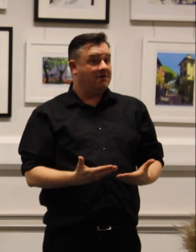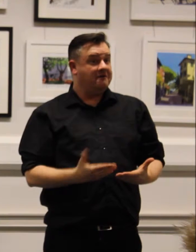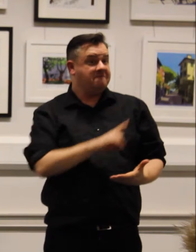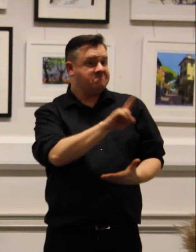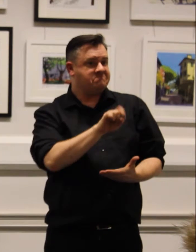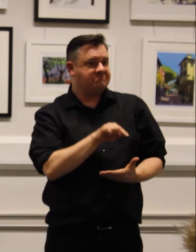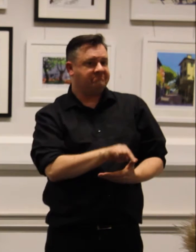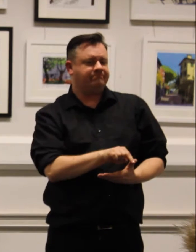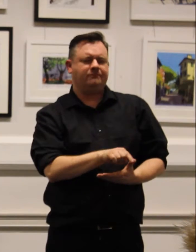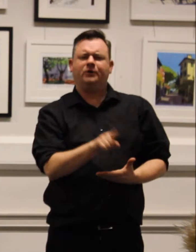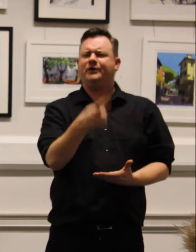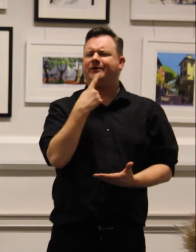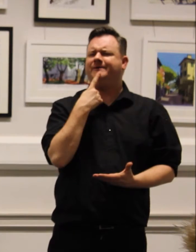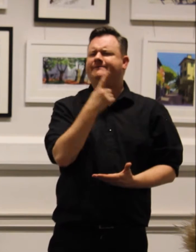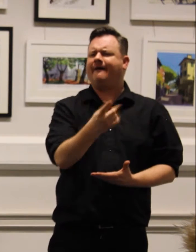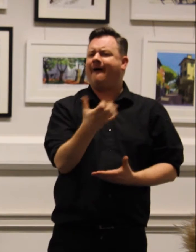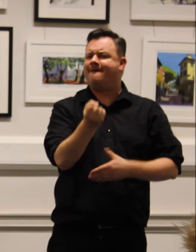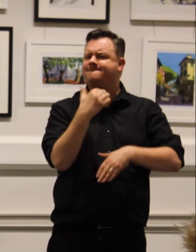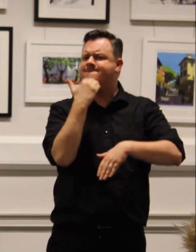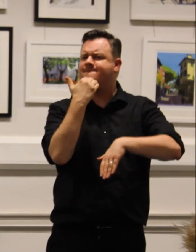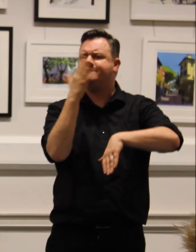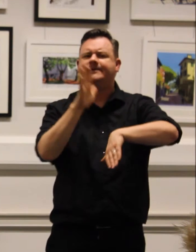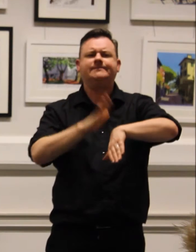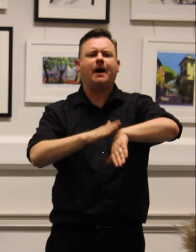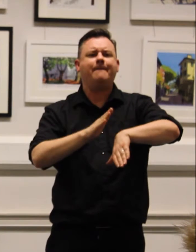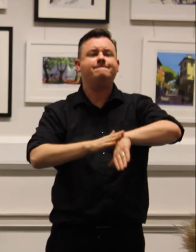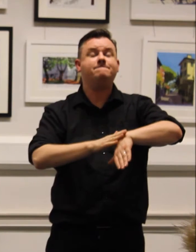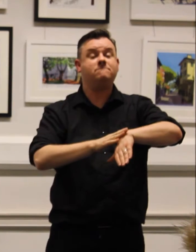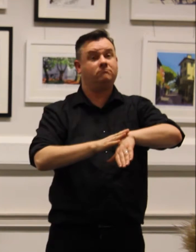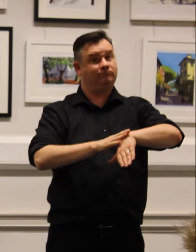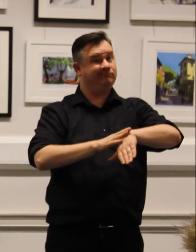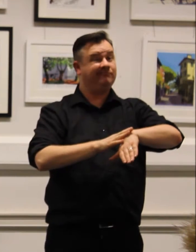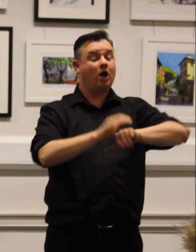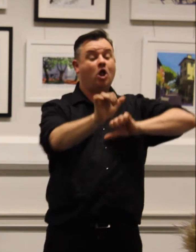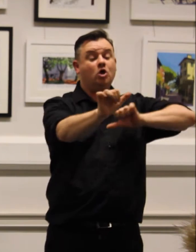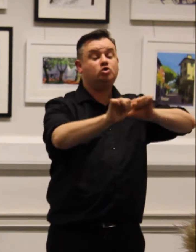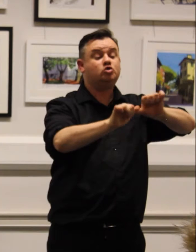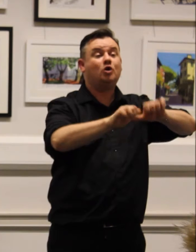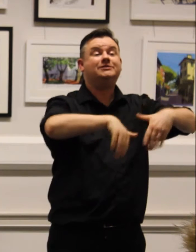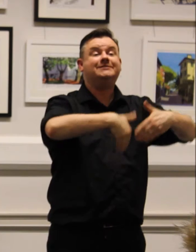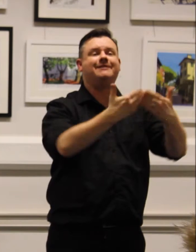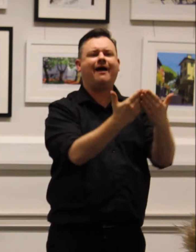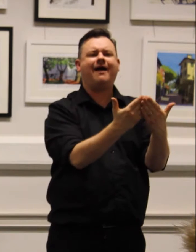You say you have time. That even the shortest day has as many hours.